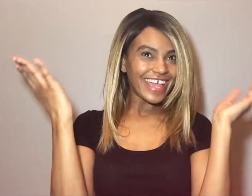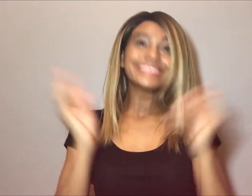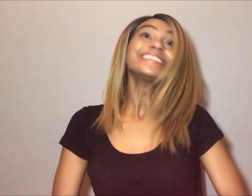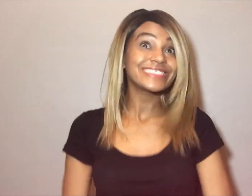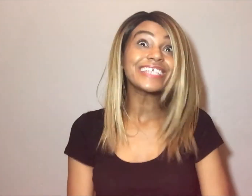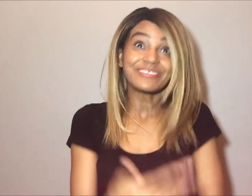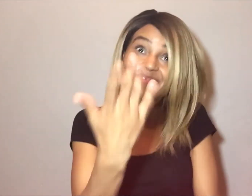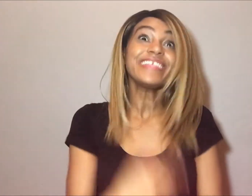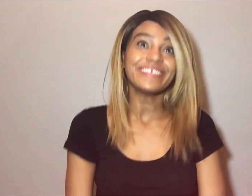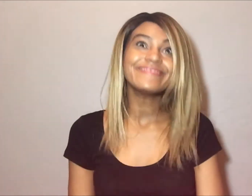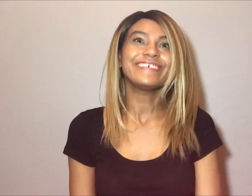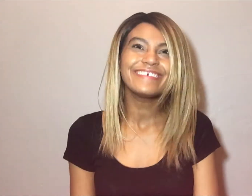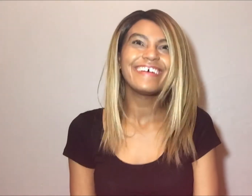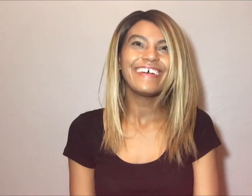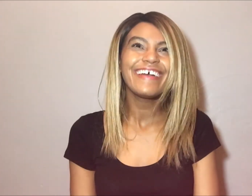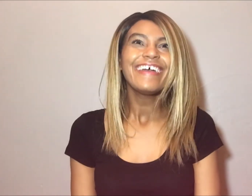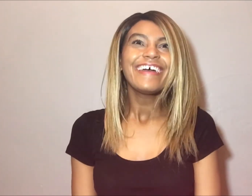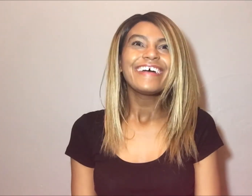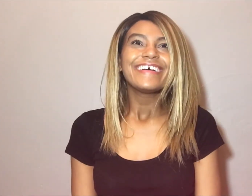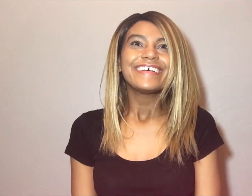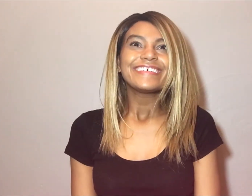Anyways, it's nice to meet you.